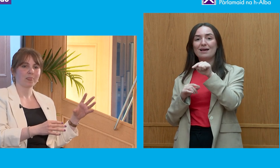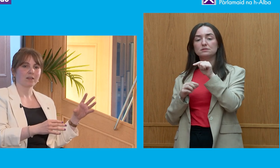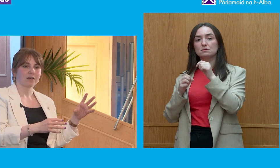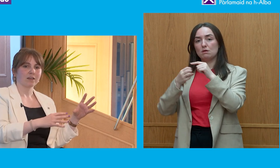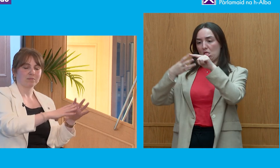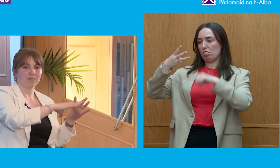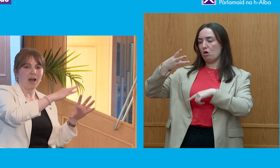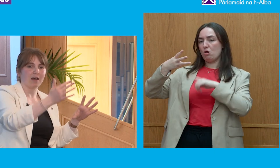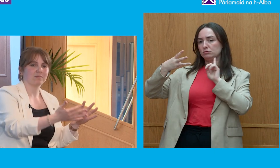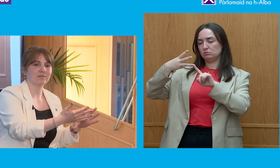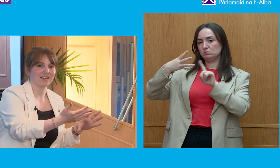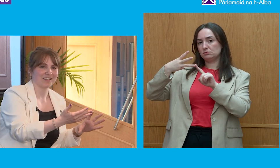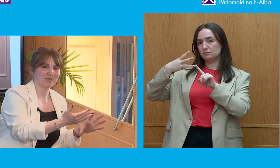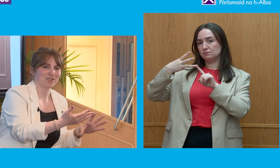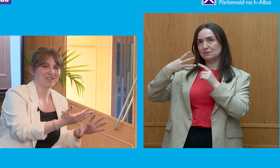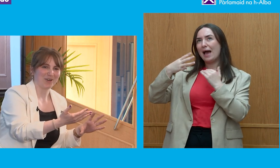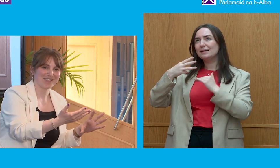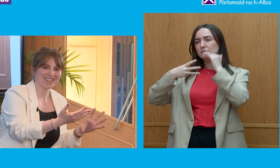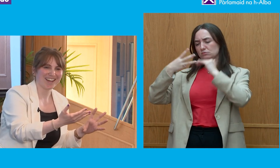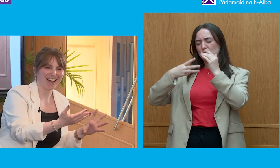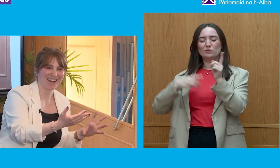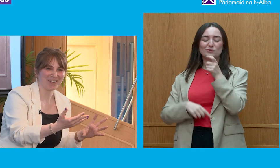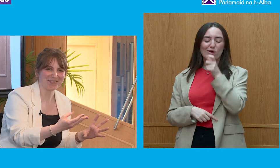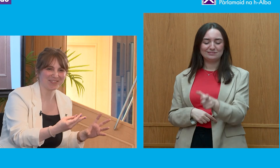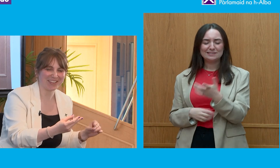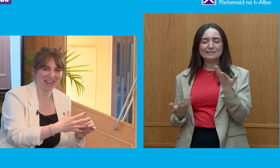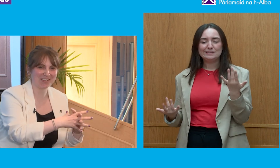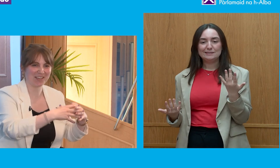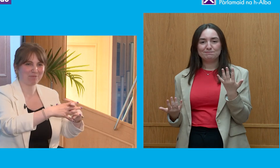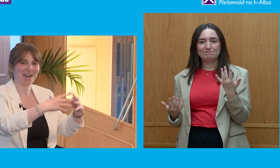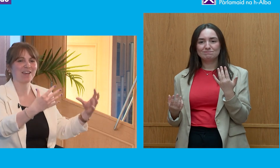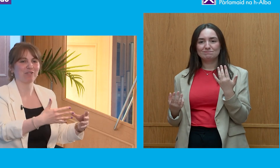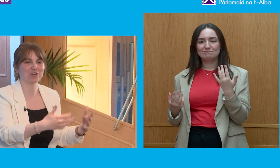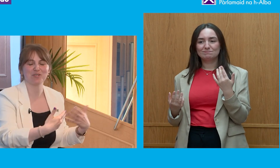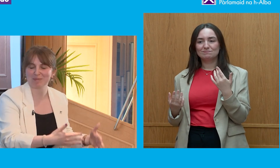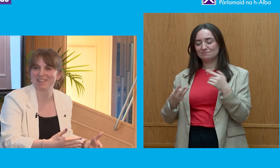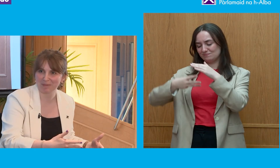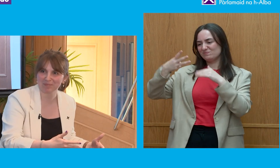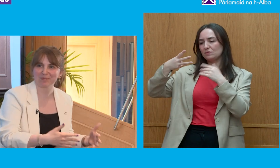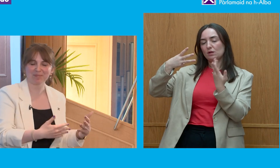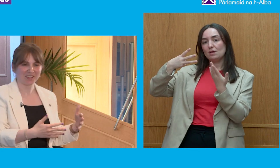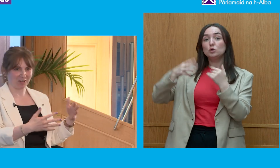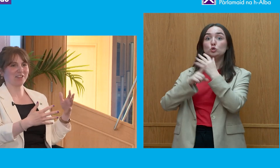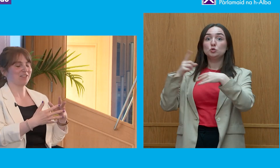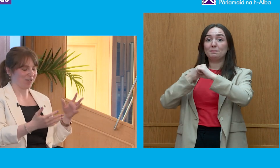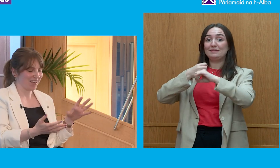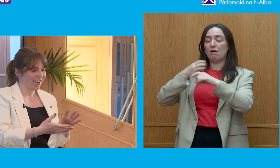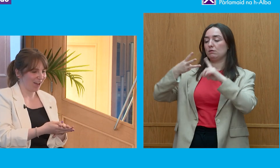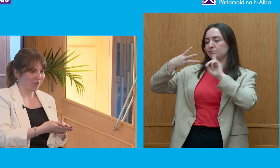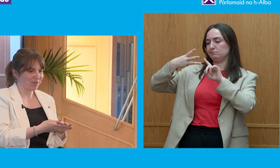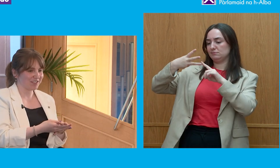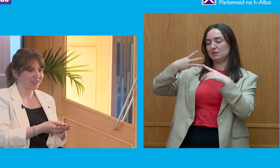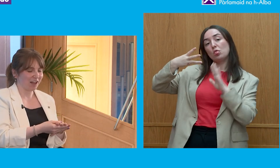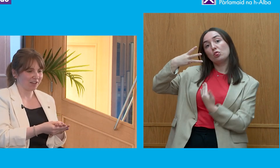what's the word, like, way of consuming media nowadays. Sorry.